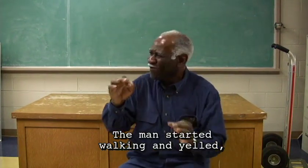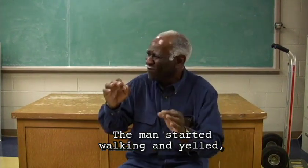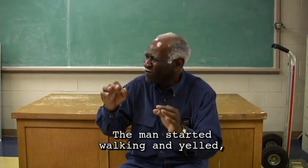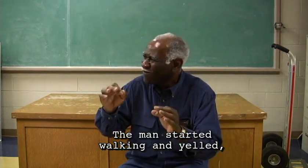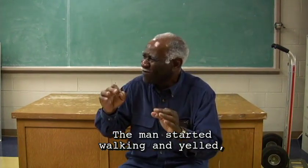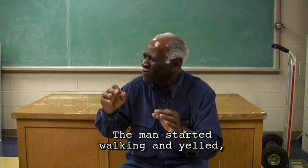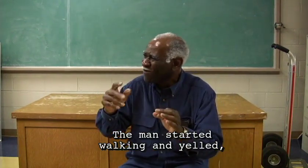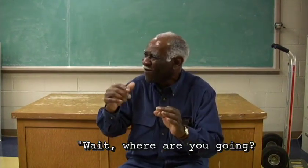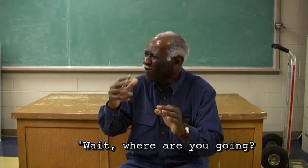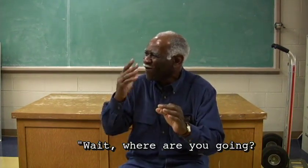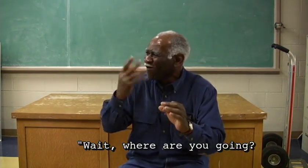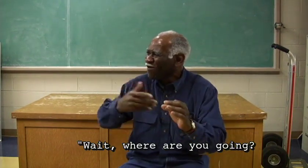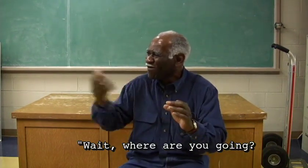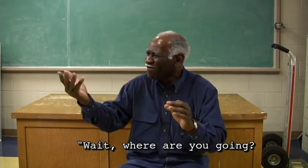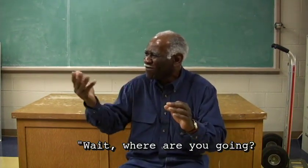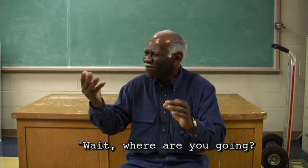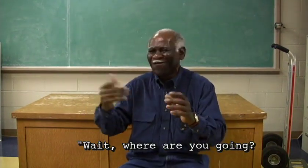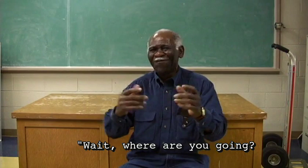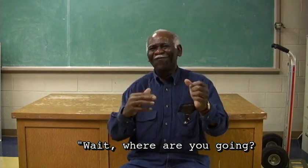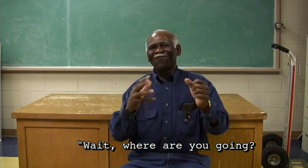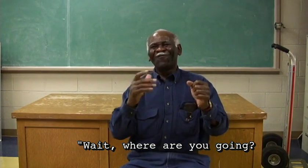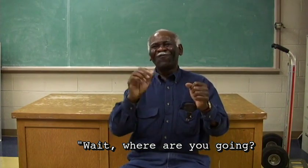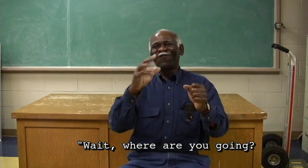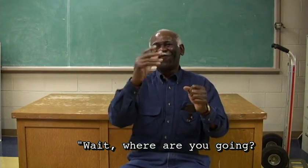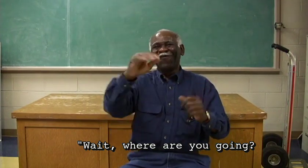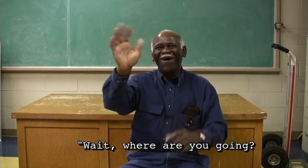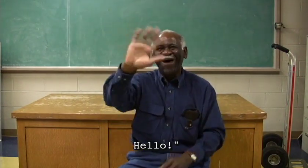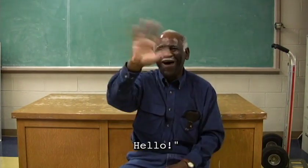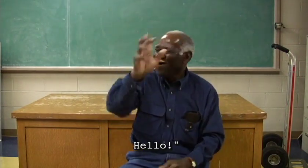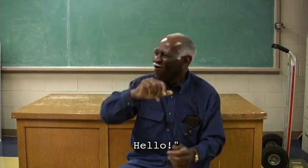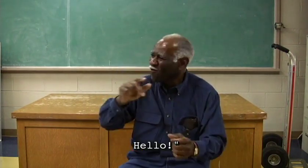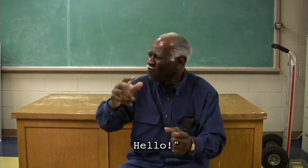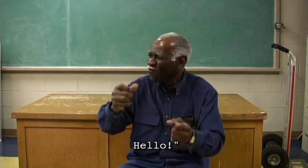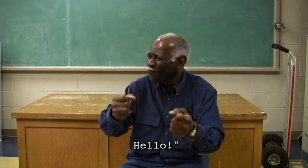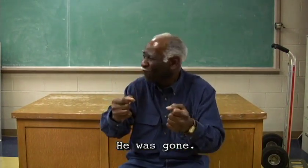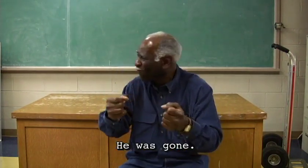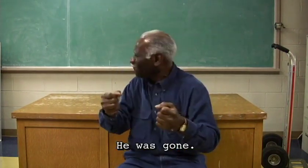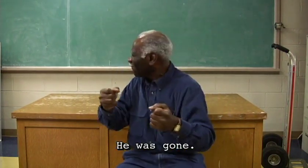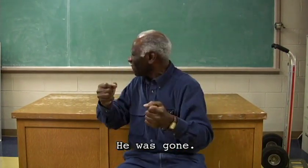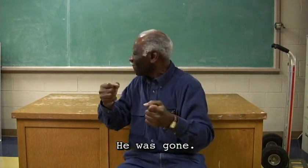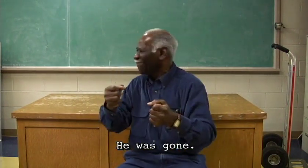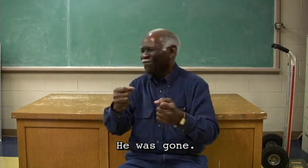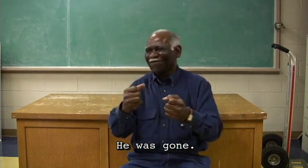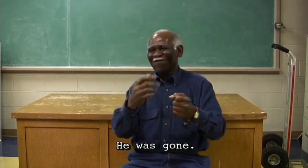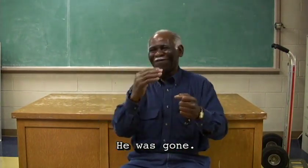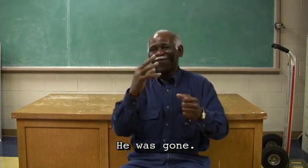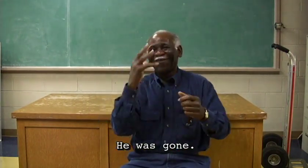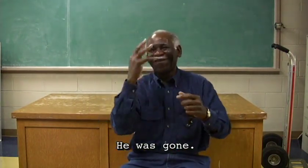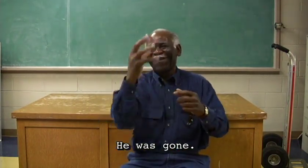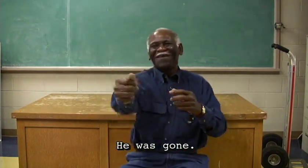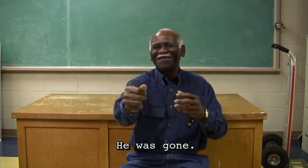walking and yelled, wait, where are you going? Hello? He was gone.